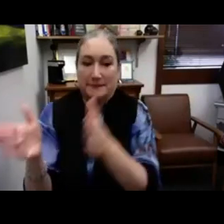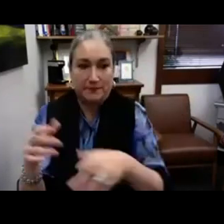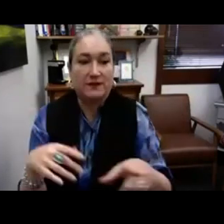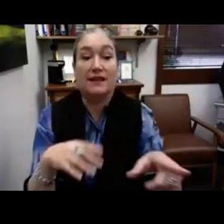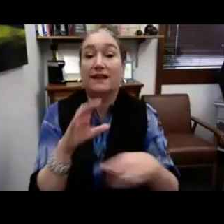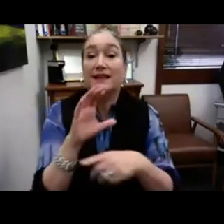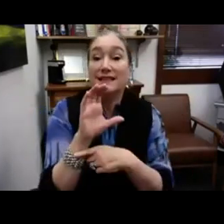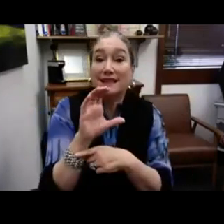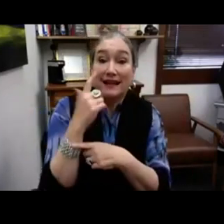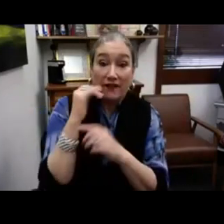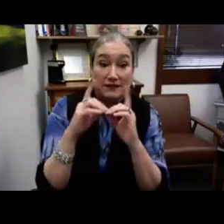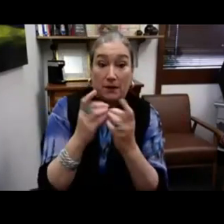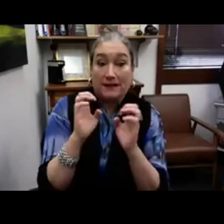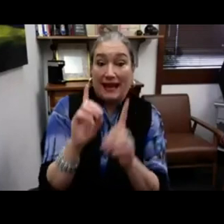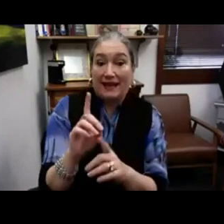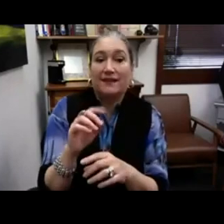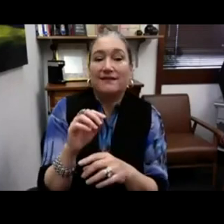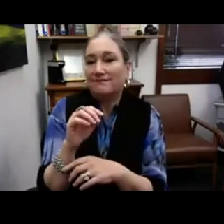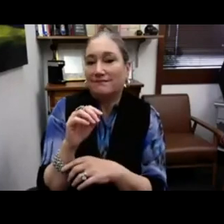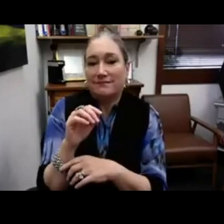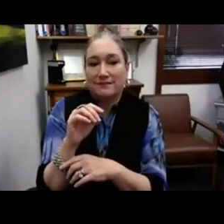K to 12, but focusing on zero to five right now.